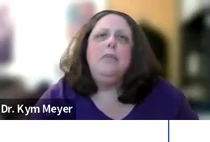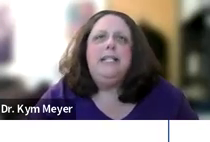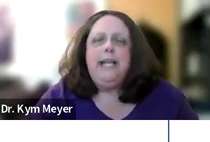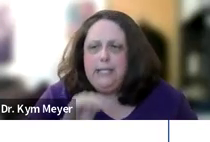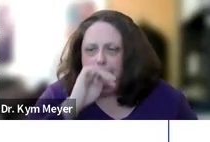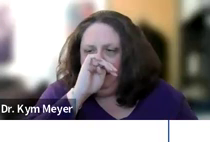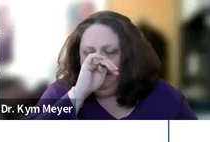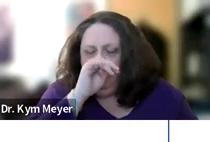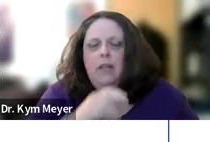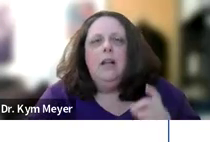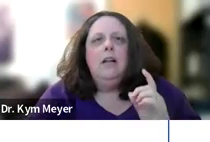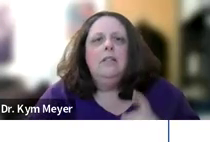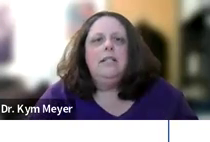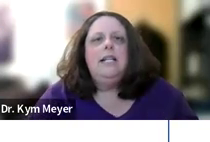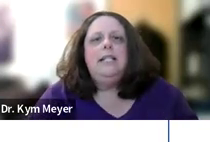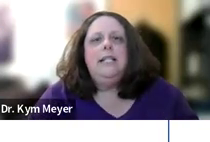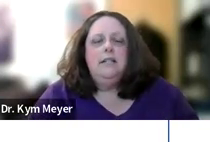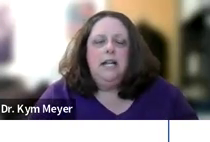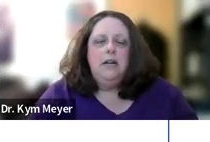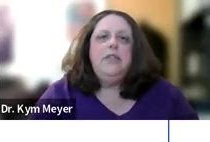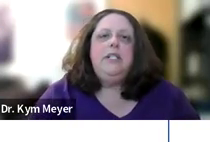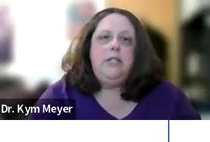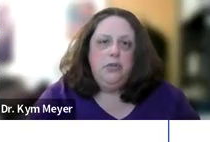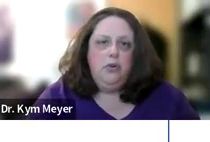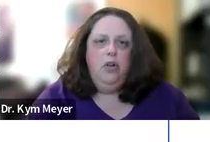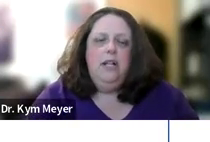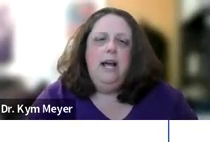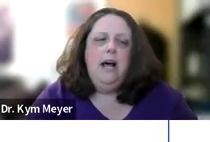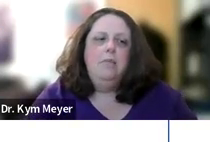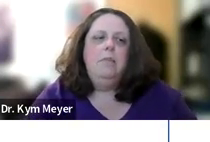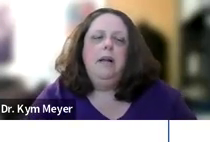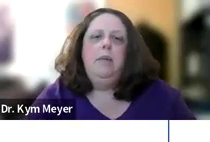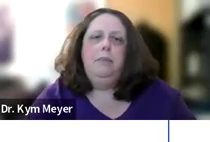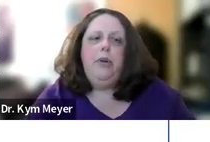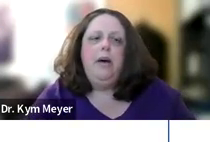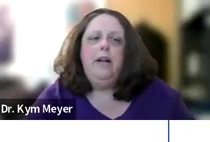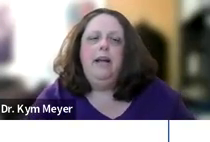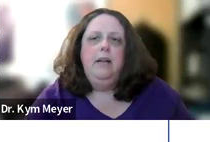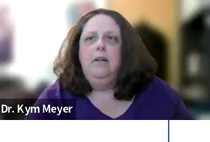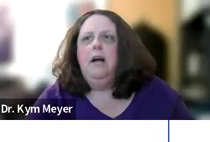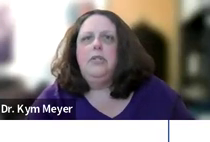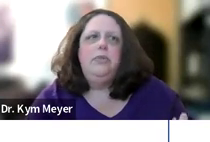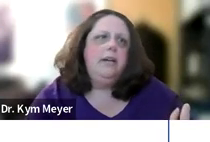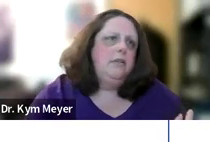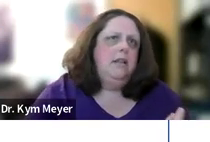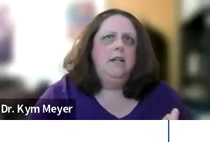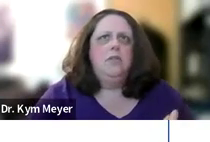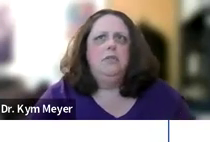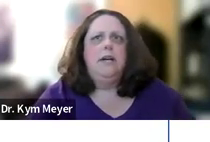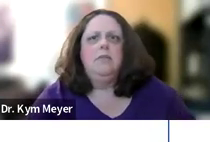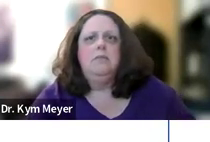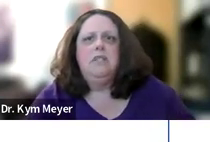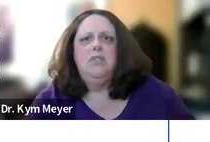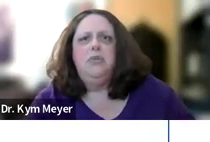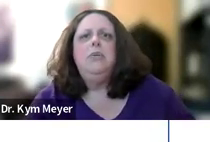that is our 136. The CDC, the Center for Disease Control, put out a in 2000, I think